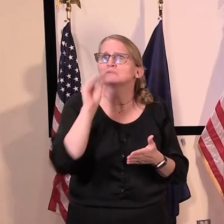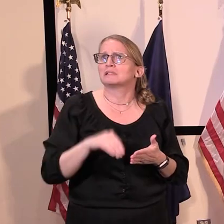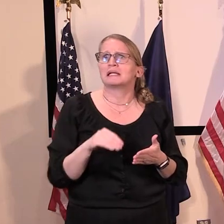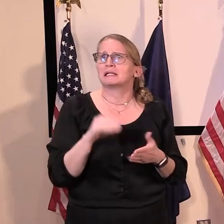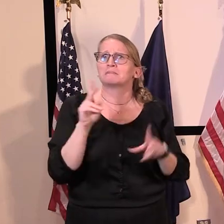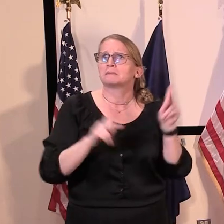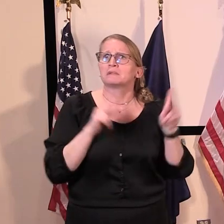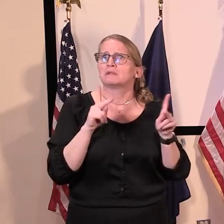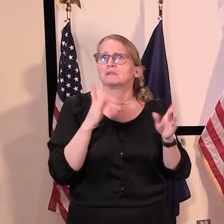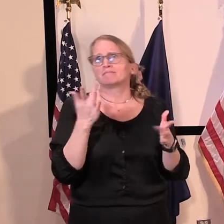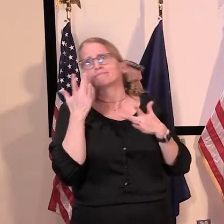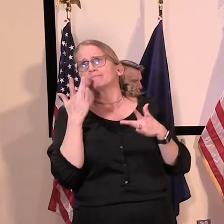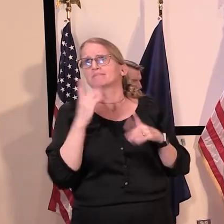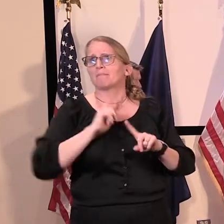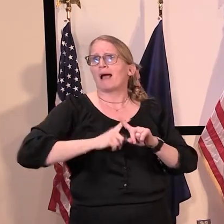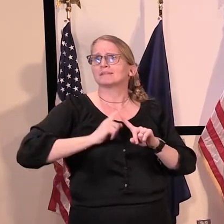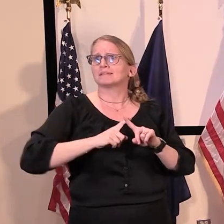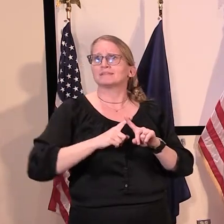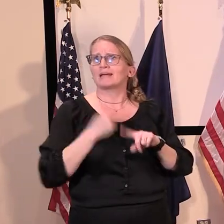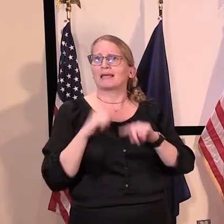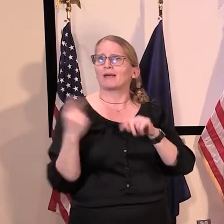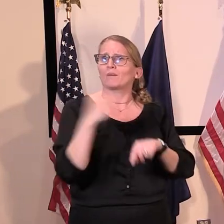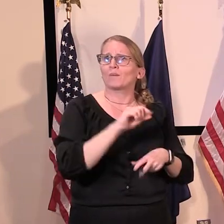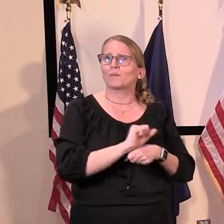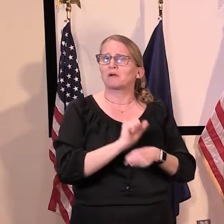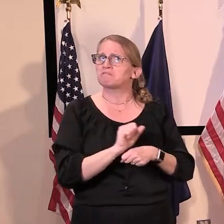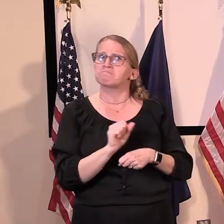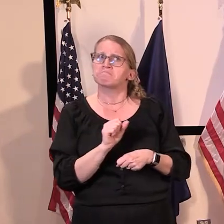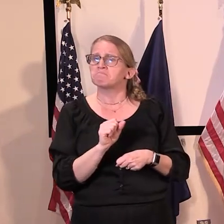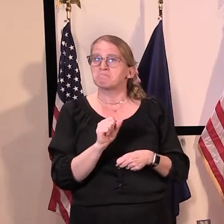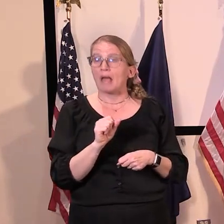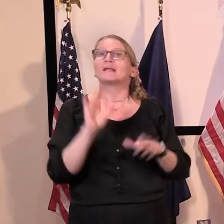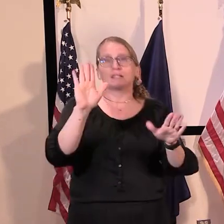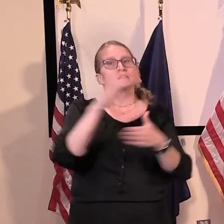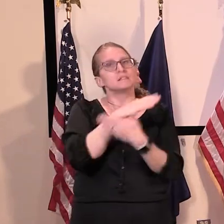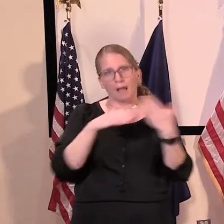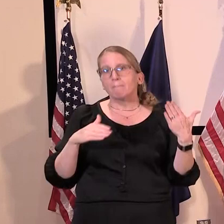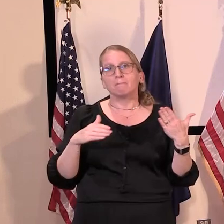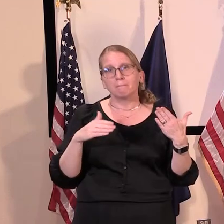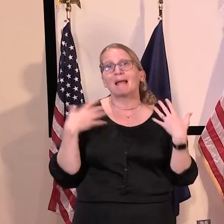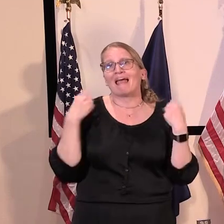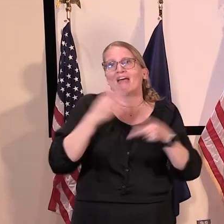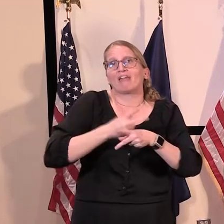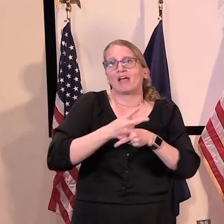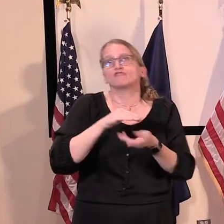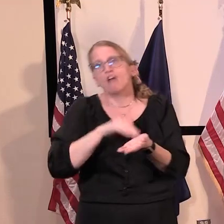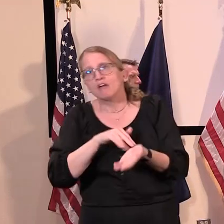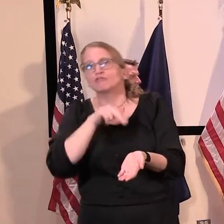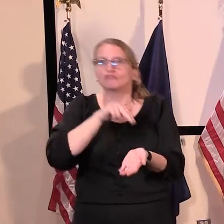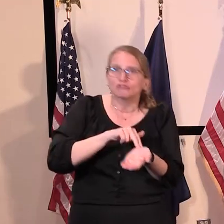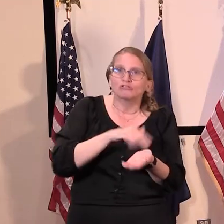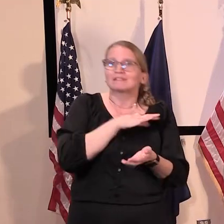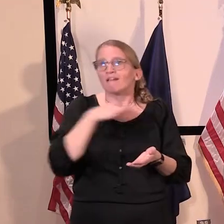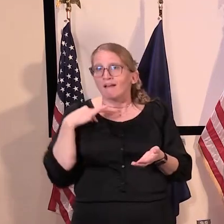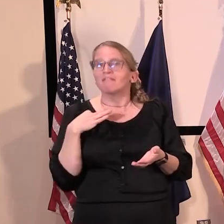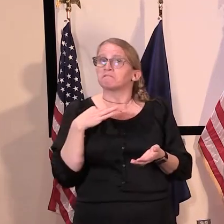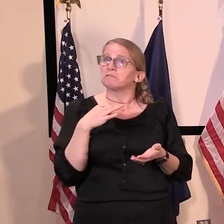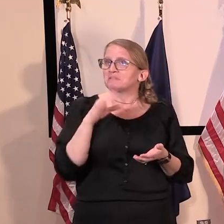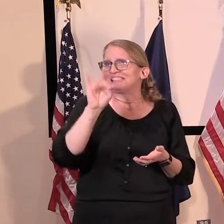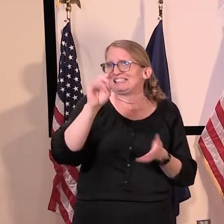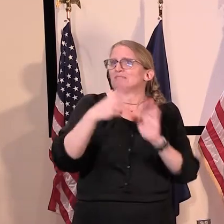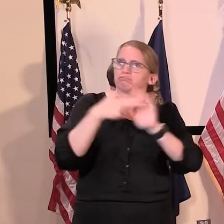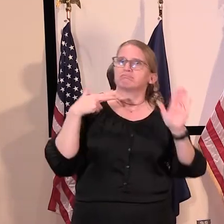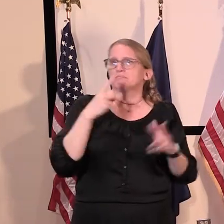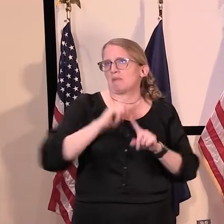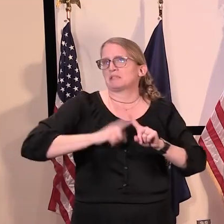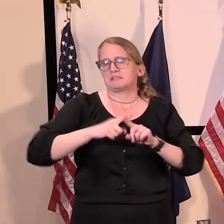COVID. But I am aware there have been infections in healthcare workers, uh, that, that would be completely true. I just